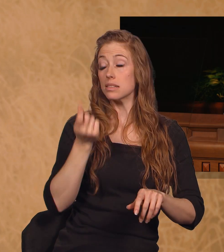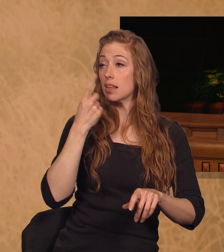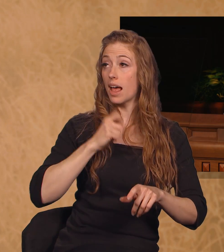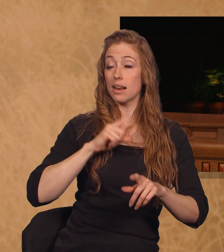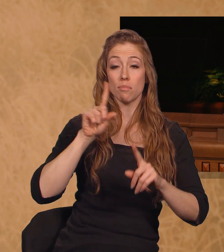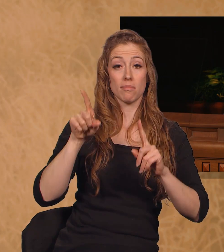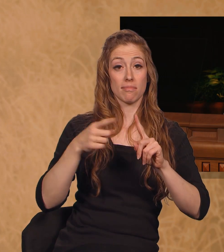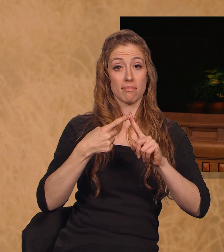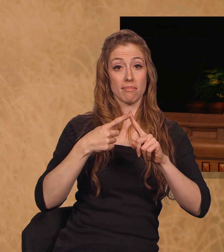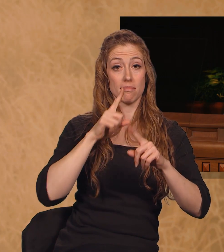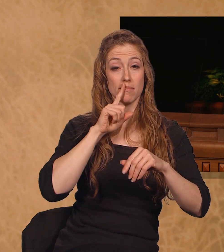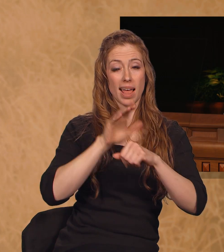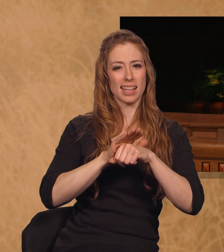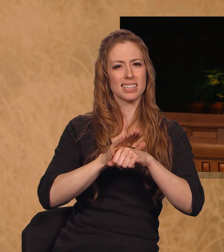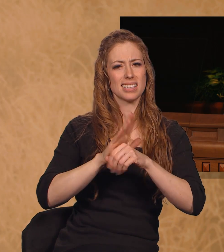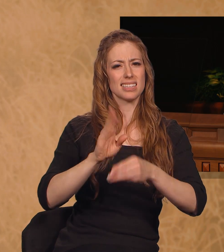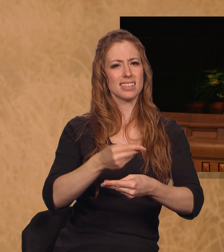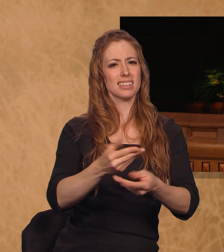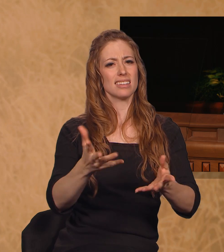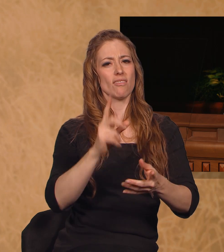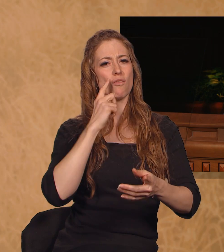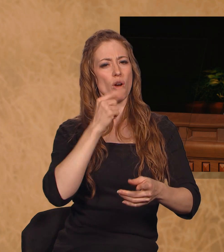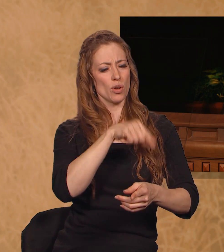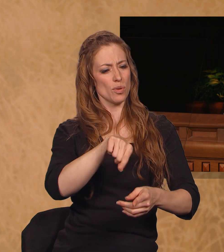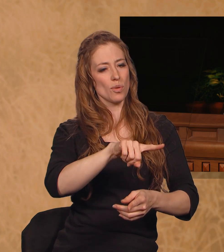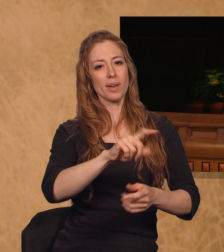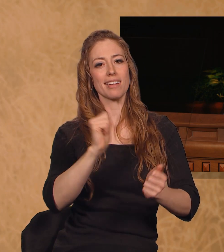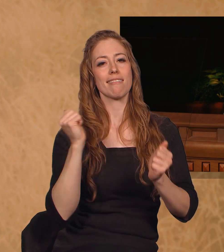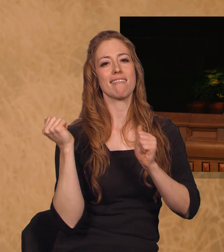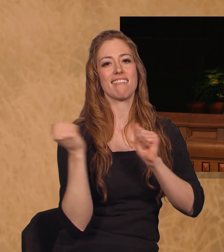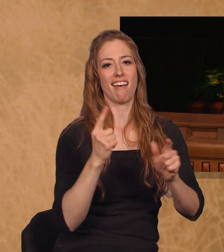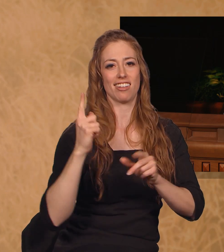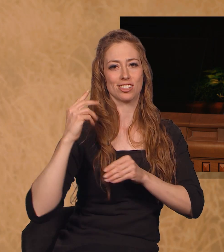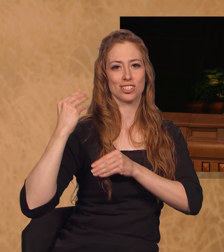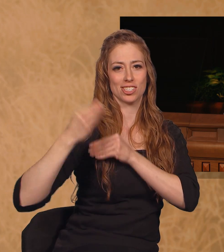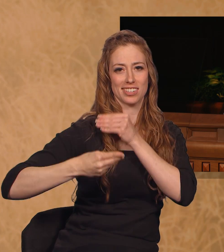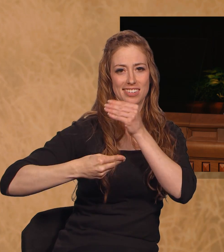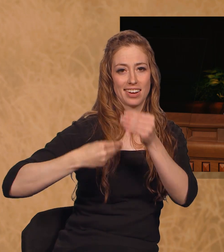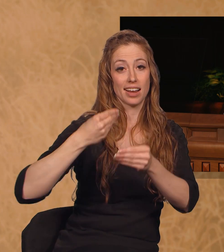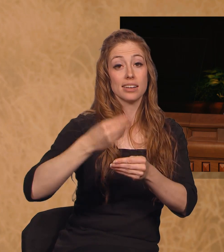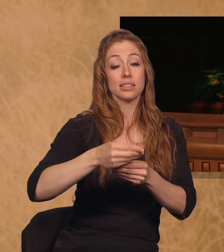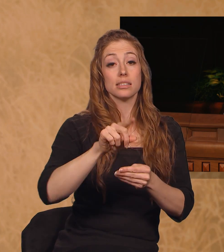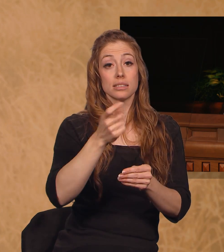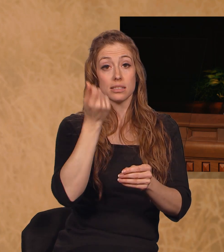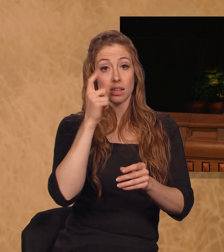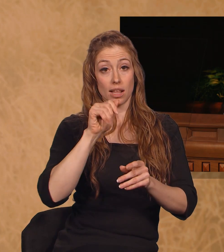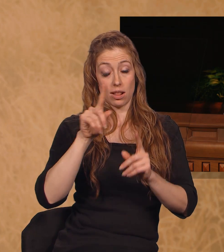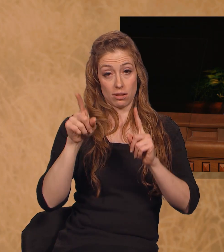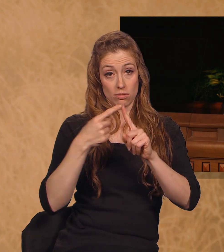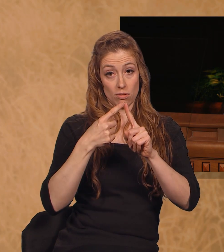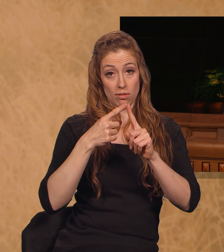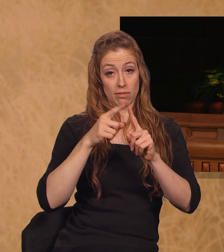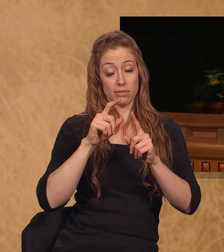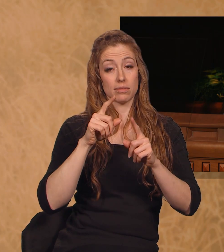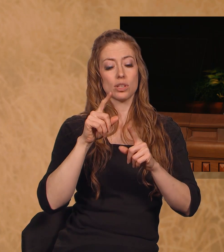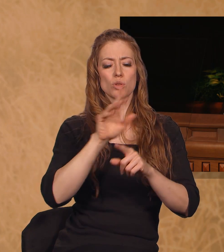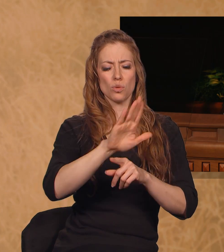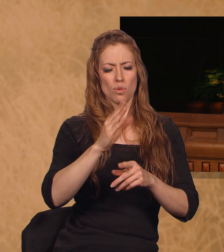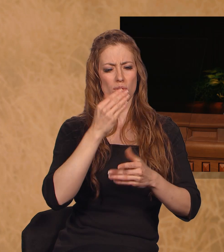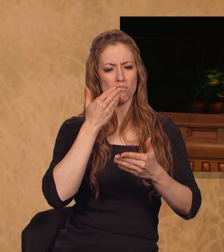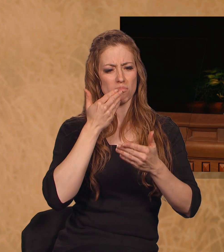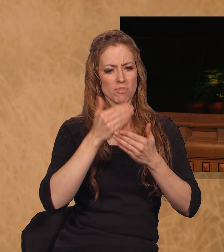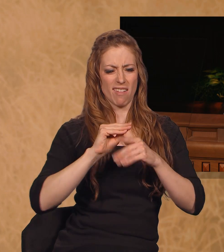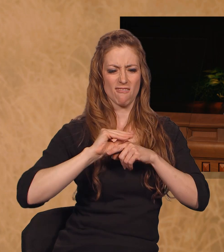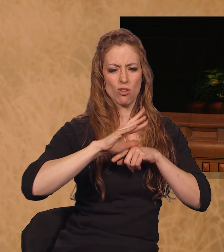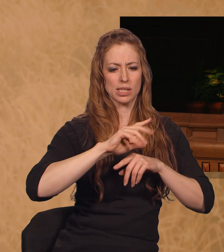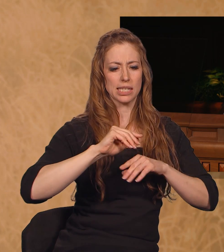not only to you, but to all generations. As you make the temple your goal, your influence for good will transcend